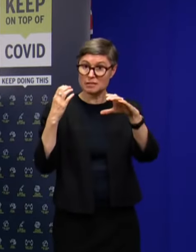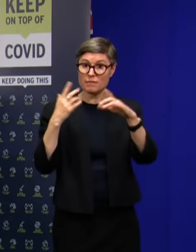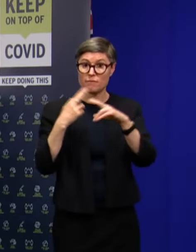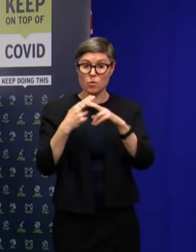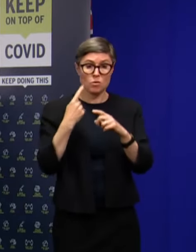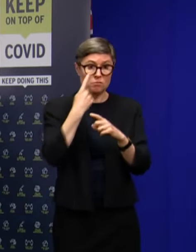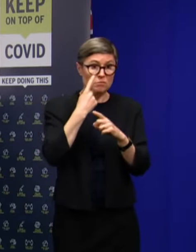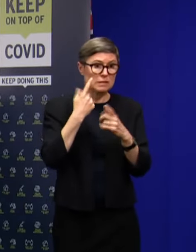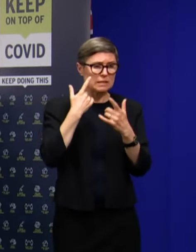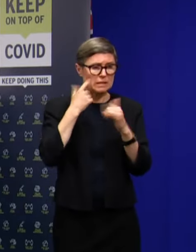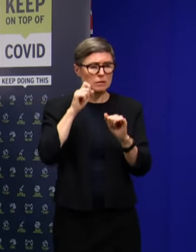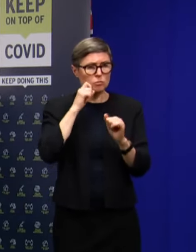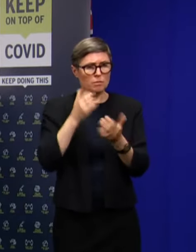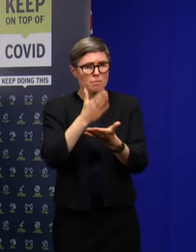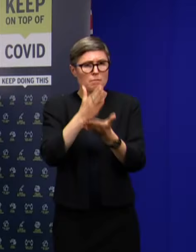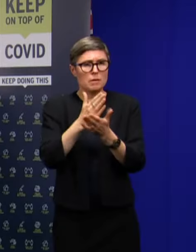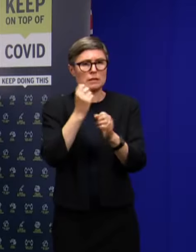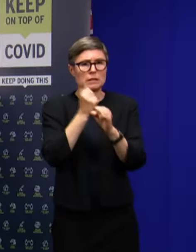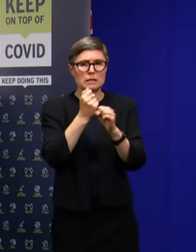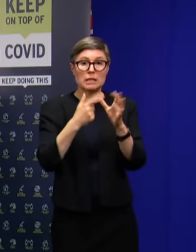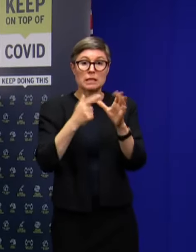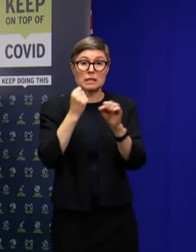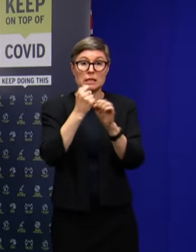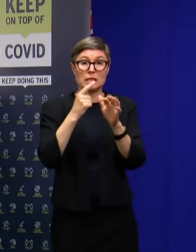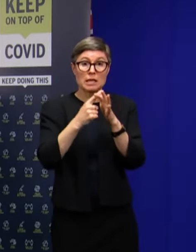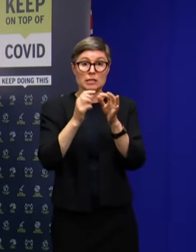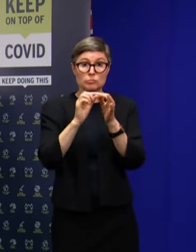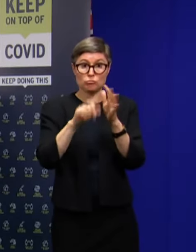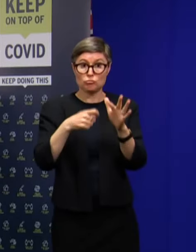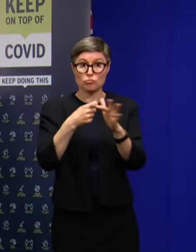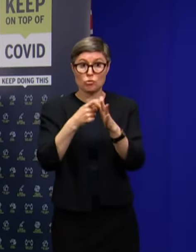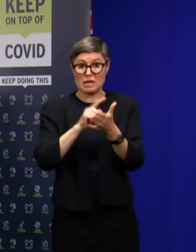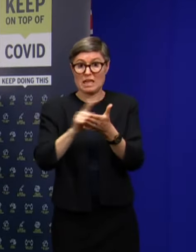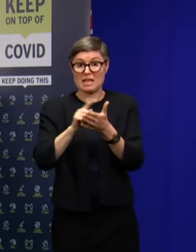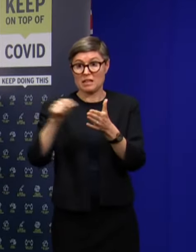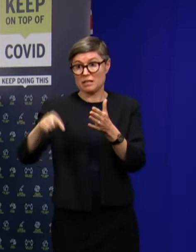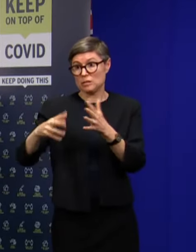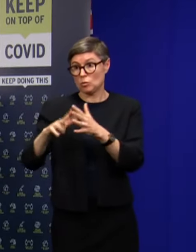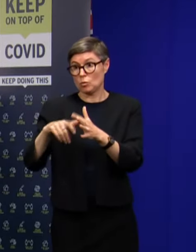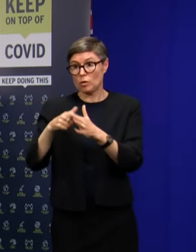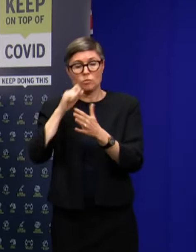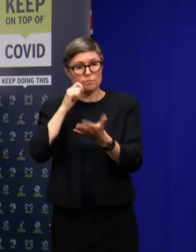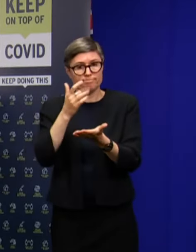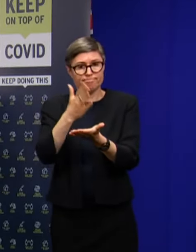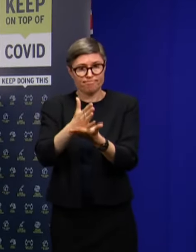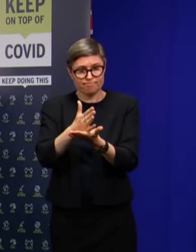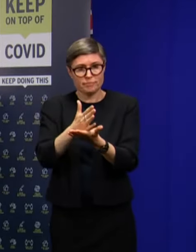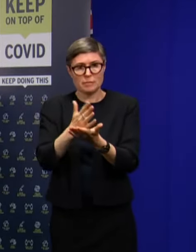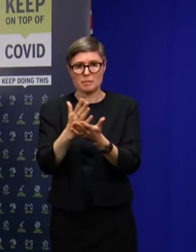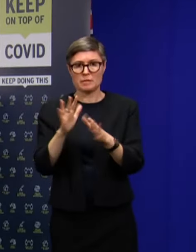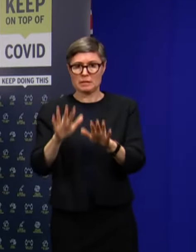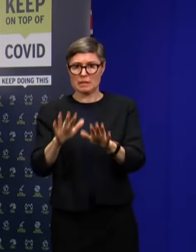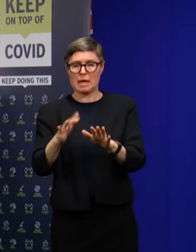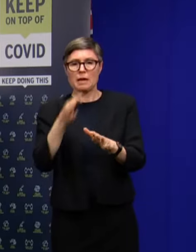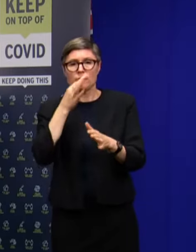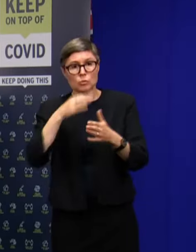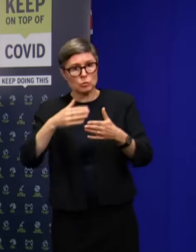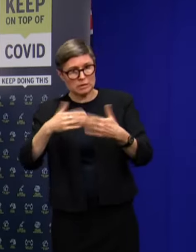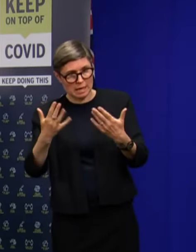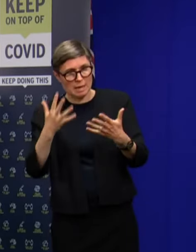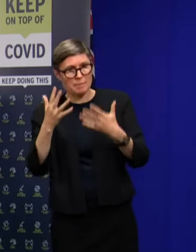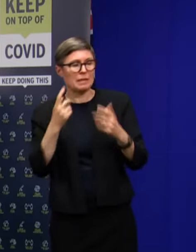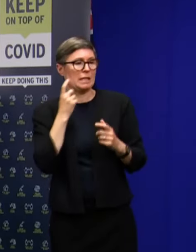I think, Gagebrook at the end of this week for several days. So that actually also adds